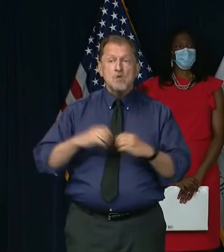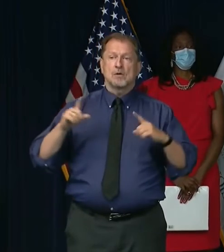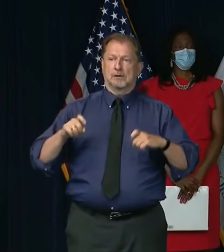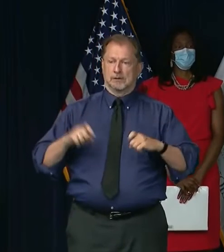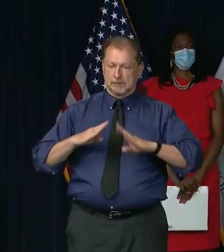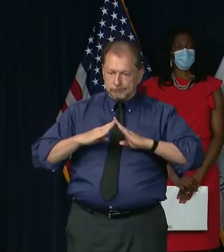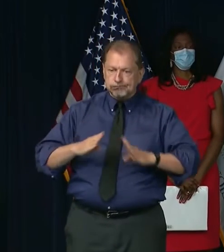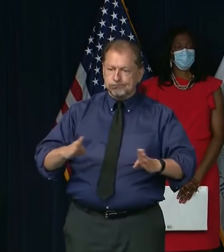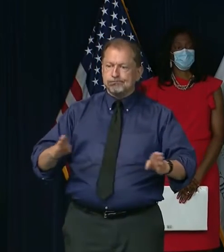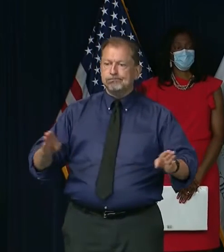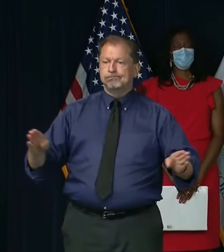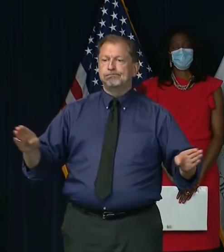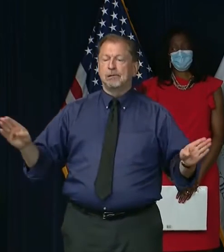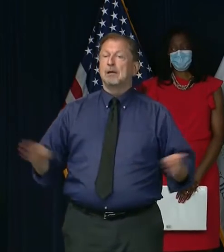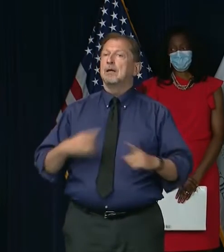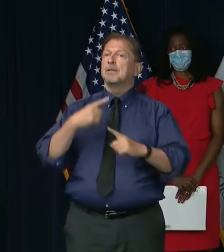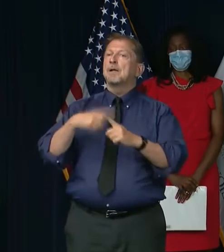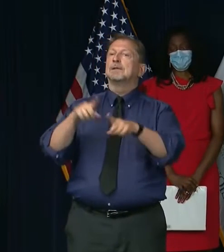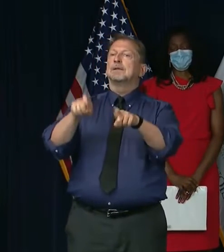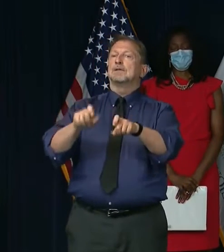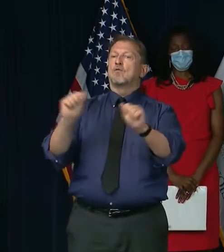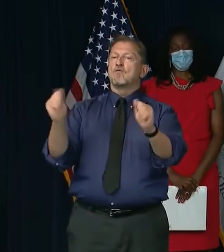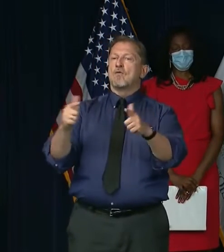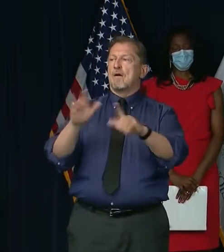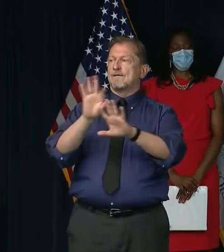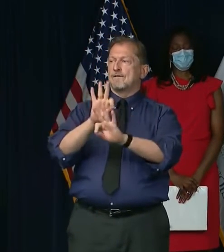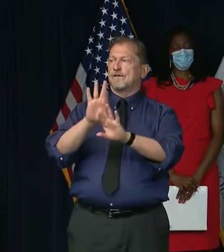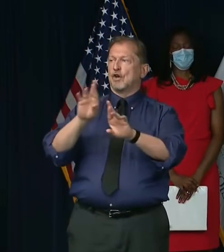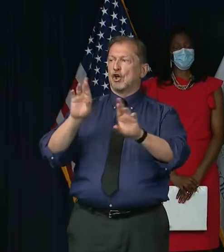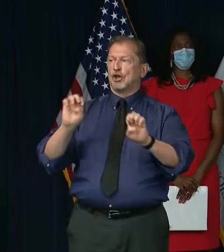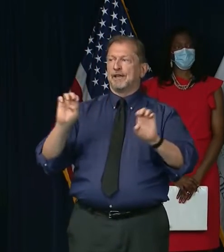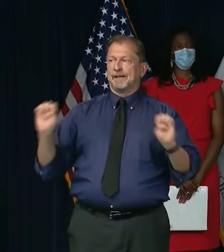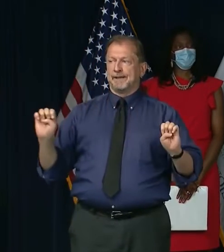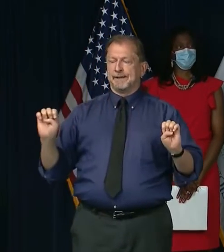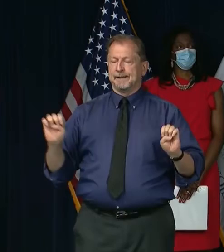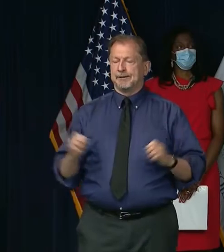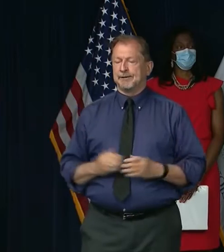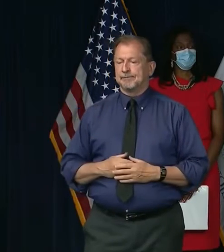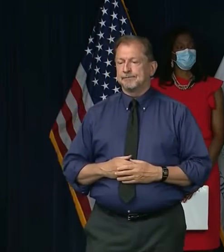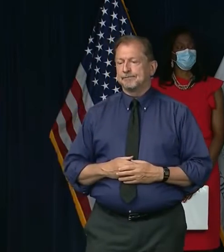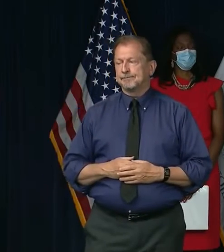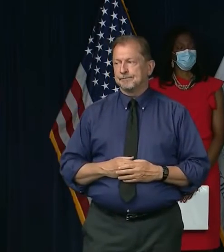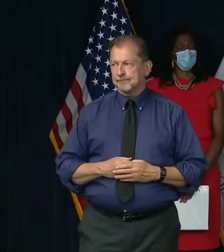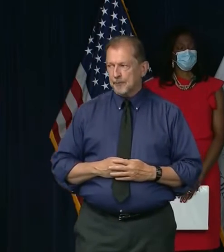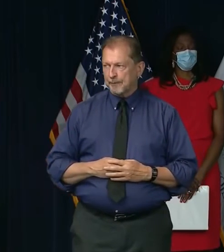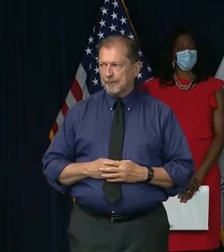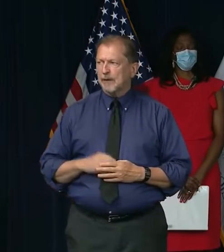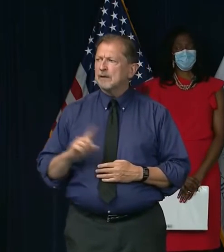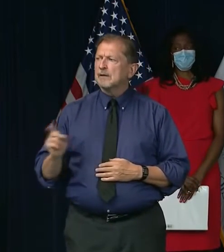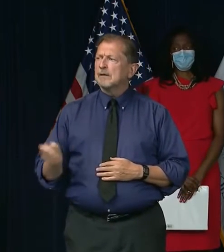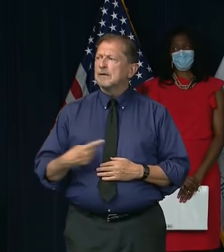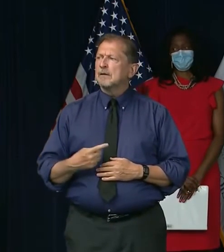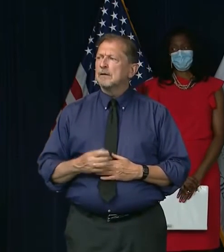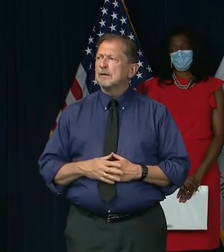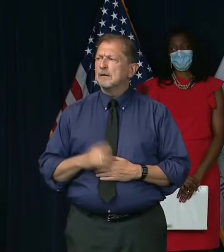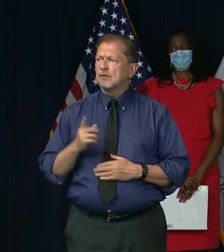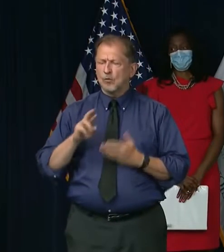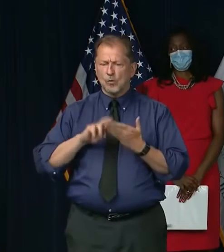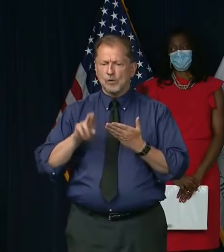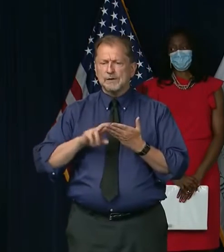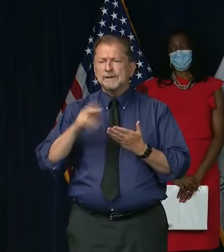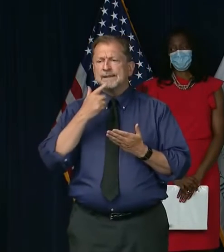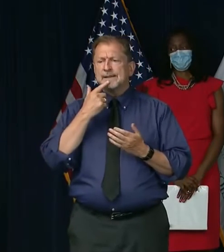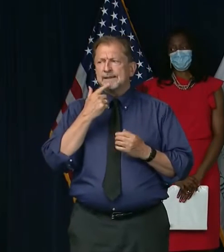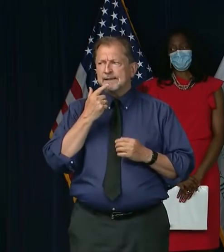we're providing testing, especially free testing. This is from Matt Roy from News Channel 20 in Springfield. A study came out today saying that food service